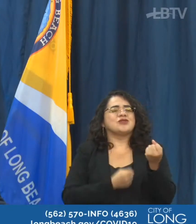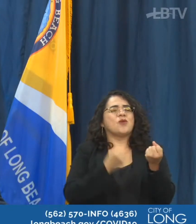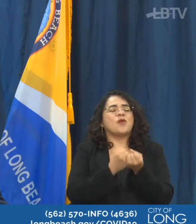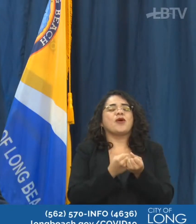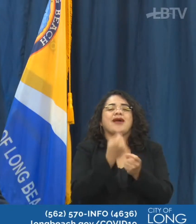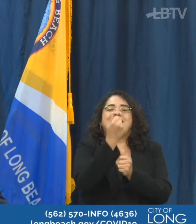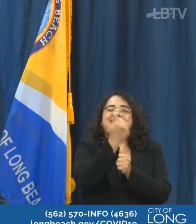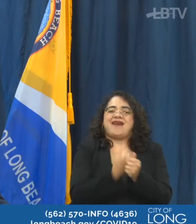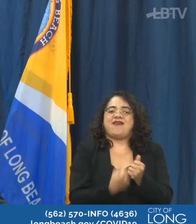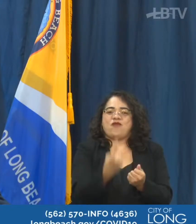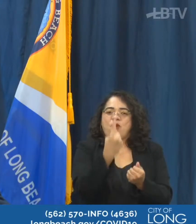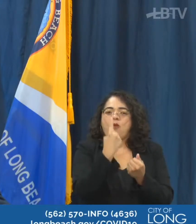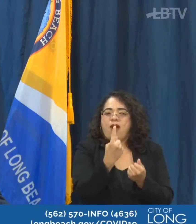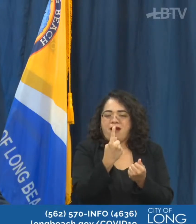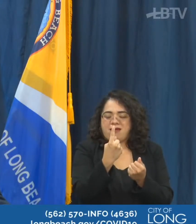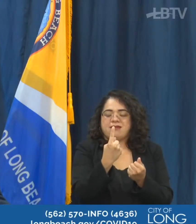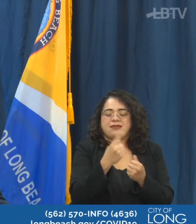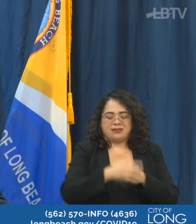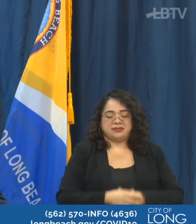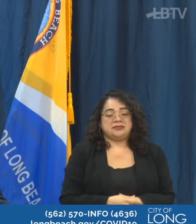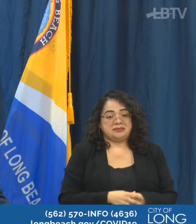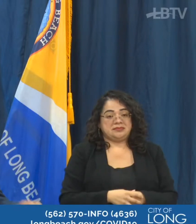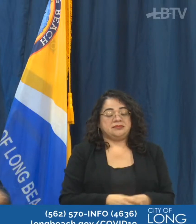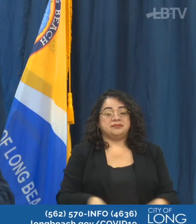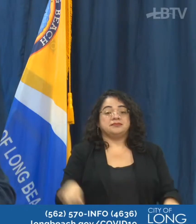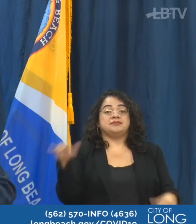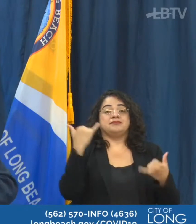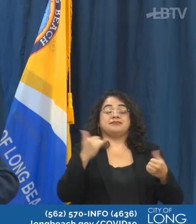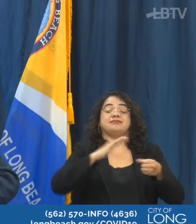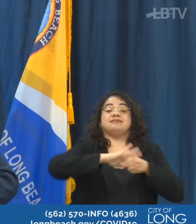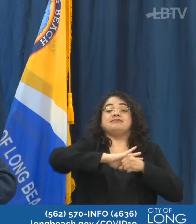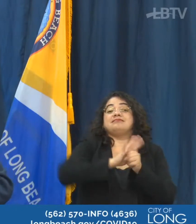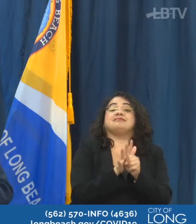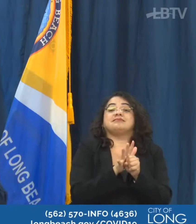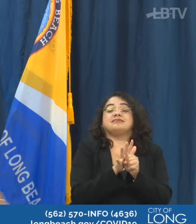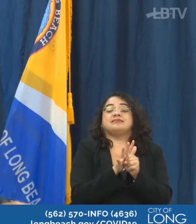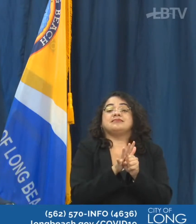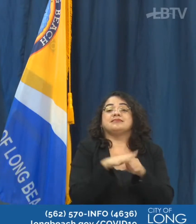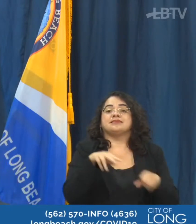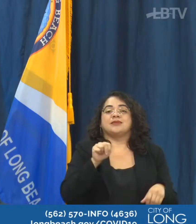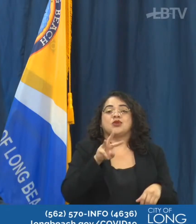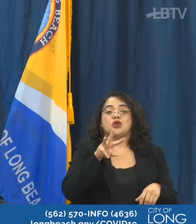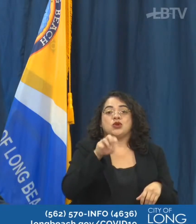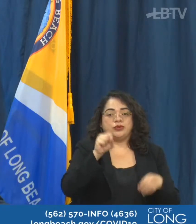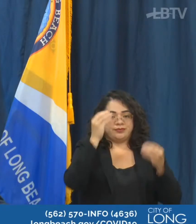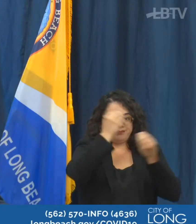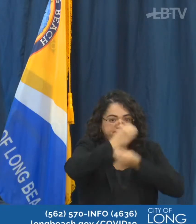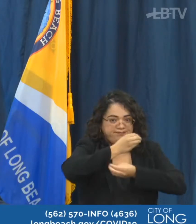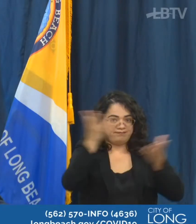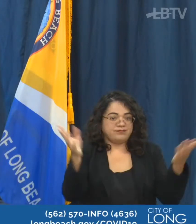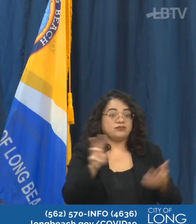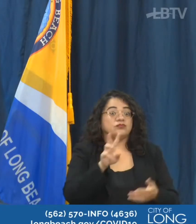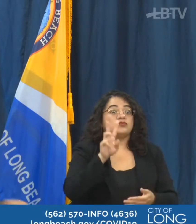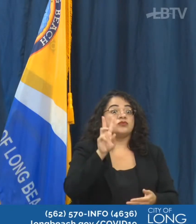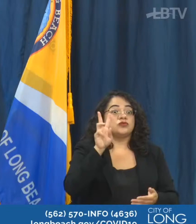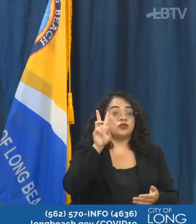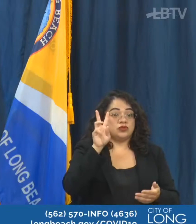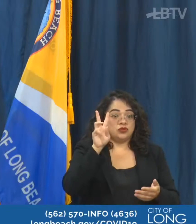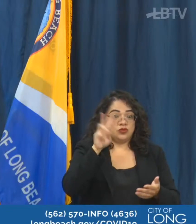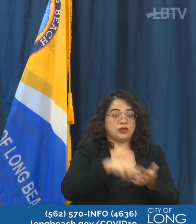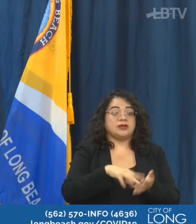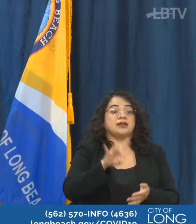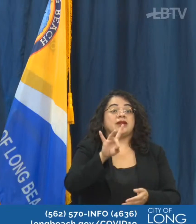So now let's get into our COVID update. As of today, we have 2,888 residents who tested